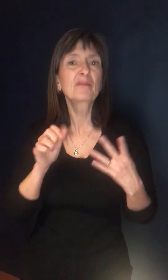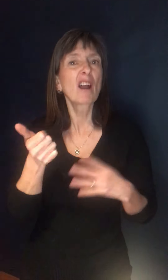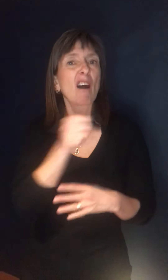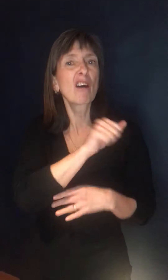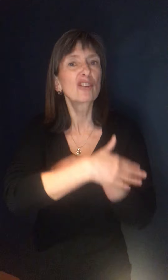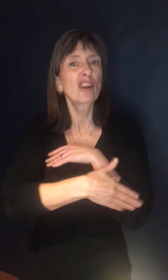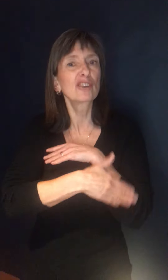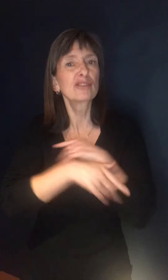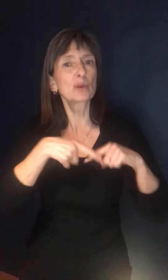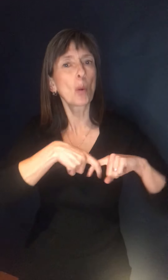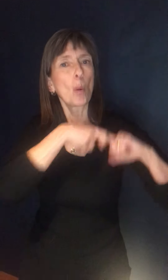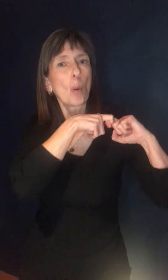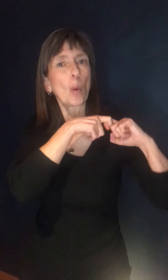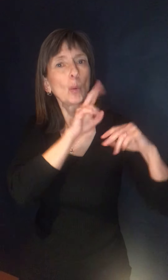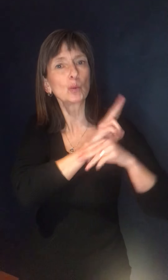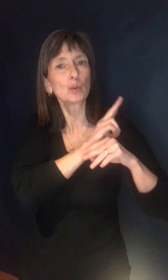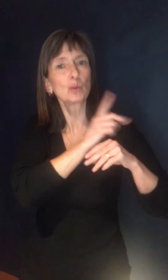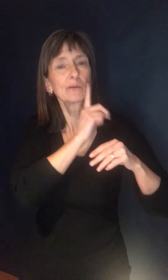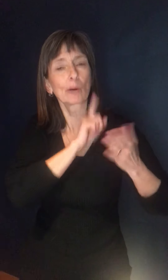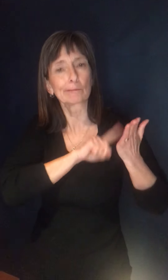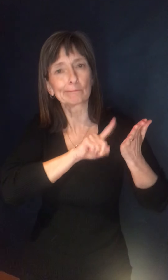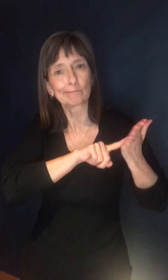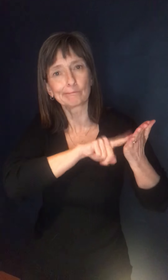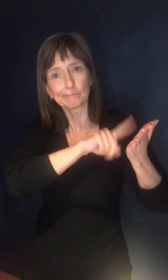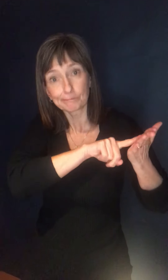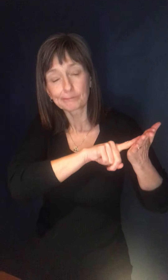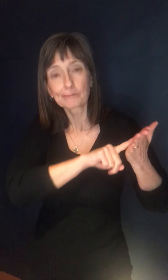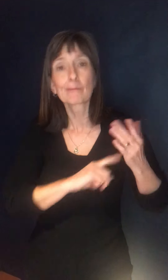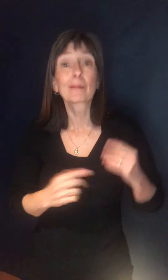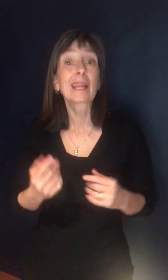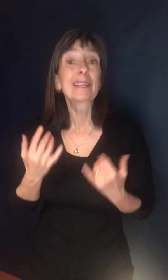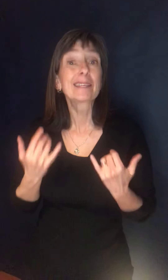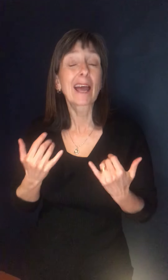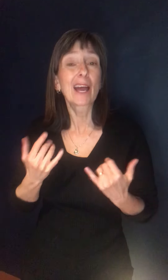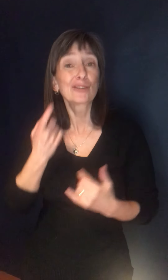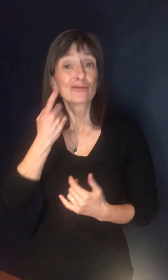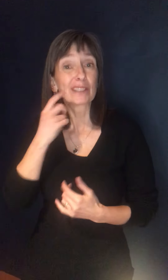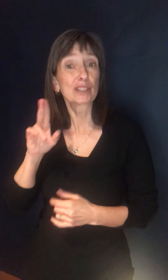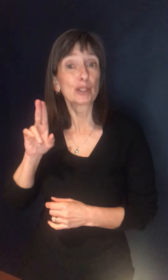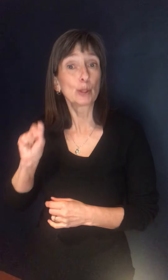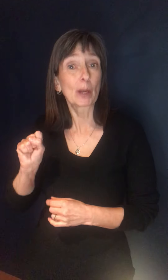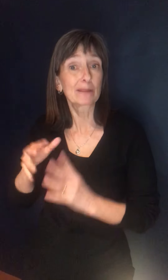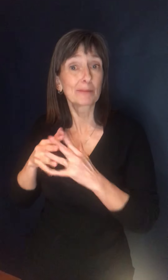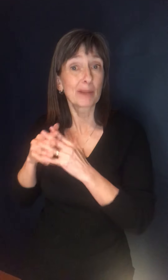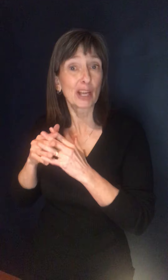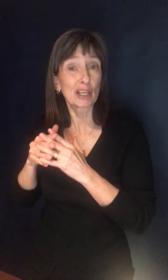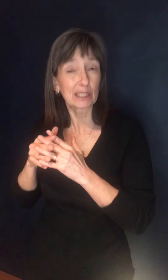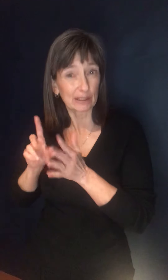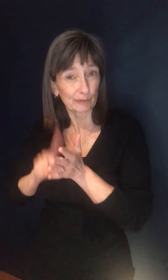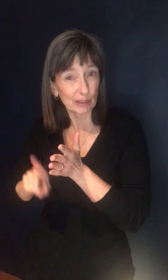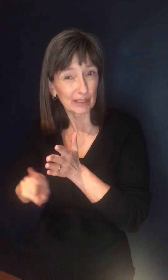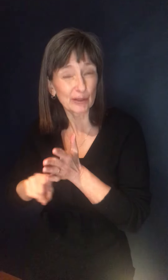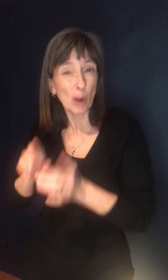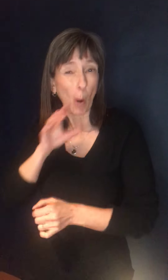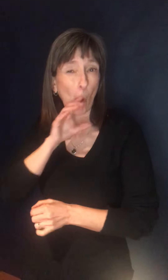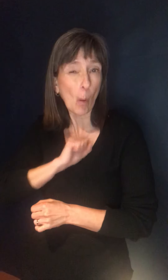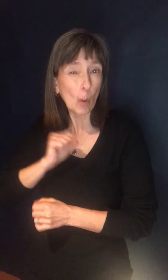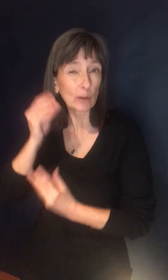investigation is ongoing. Now we're hearing about a recent study in the United States where outdated data might have been used. Um, a lot of people